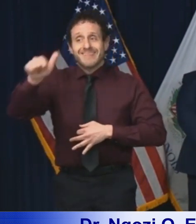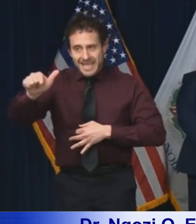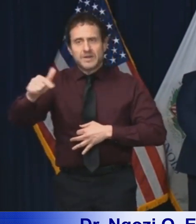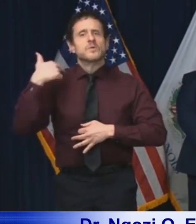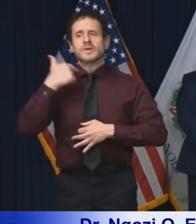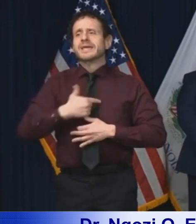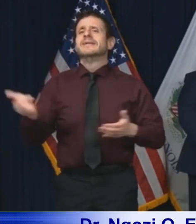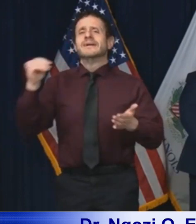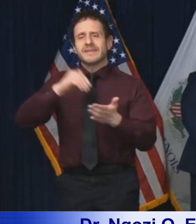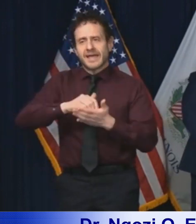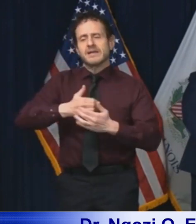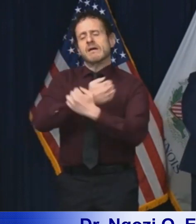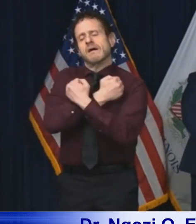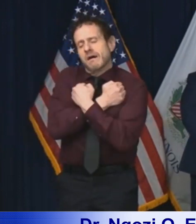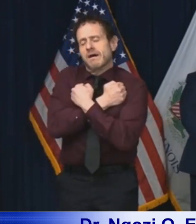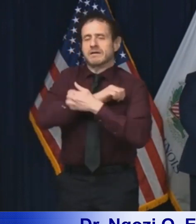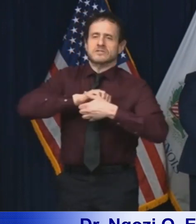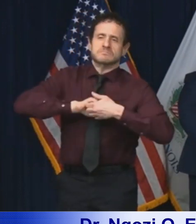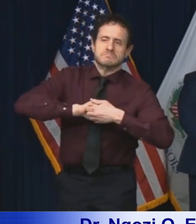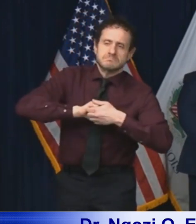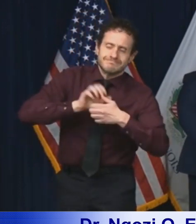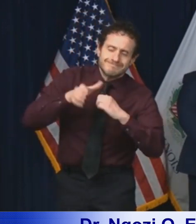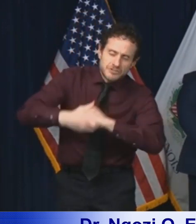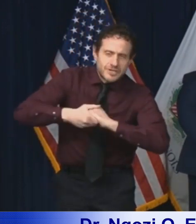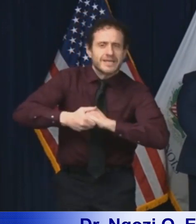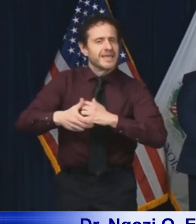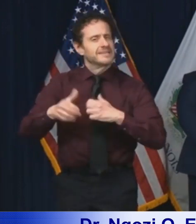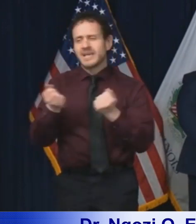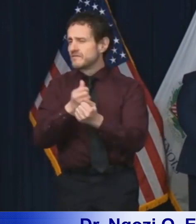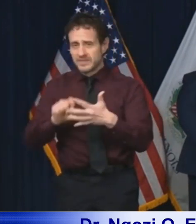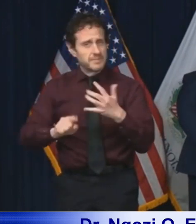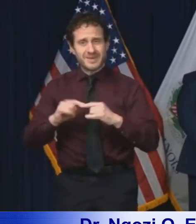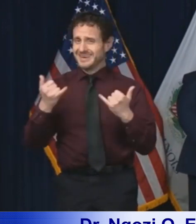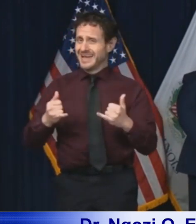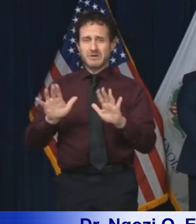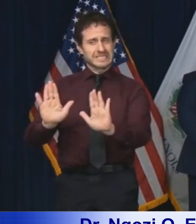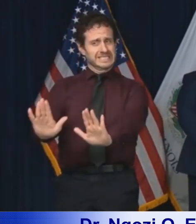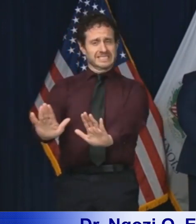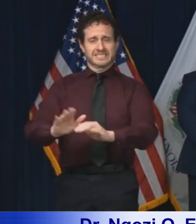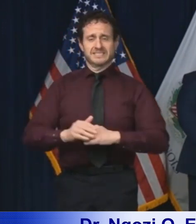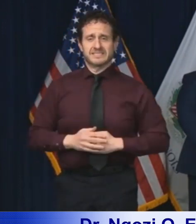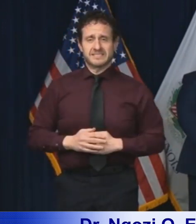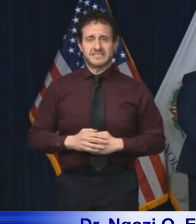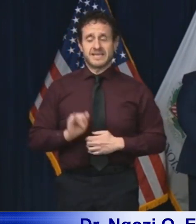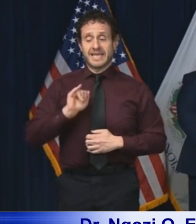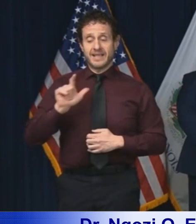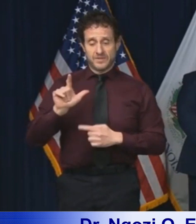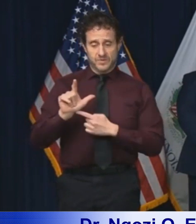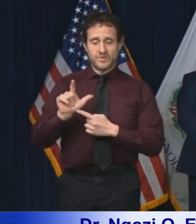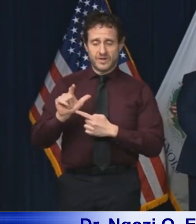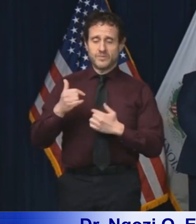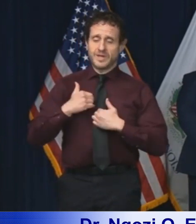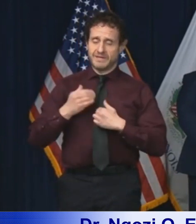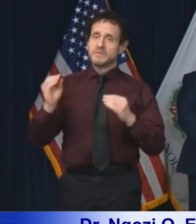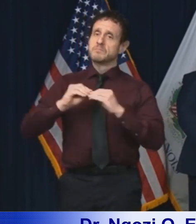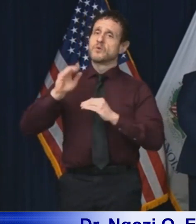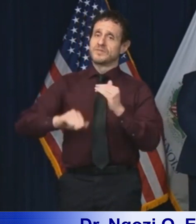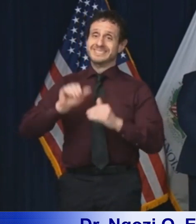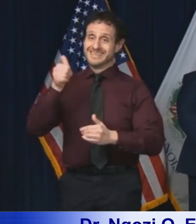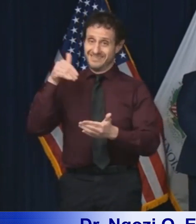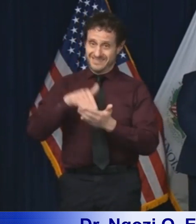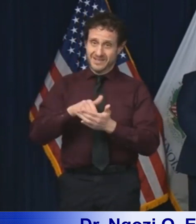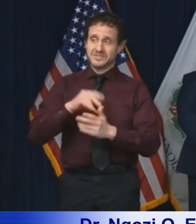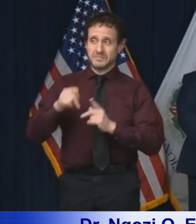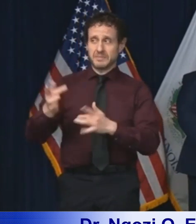later. Today, have to report that Illinois has surpassed set 10,000 cases of COVID